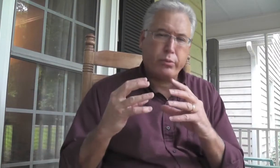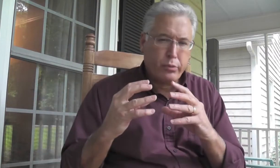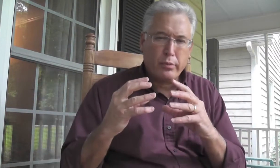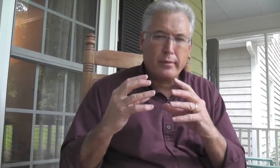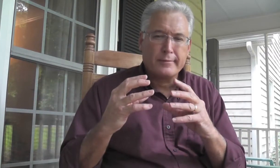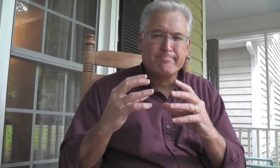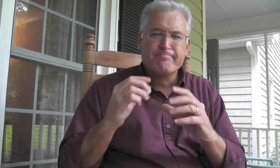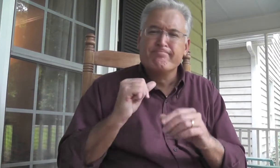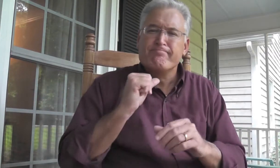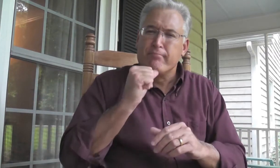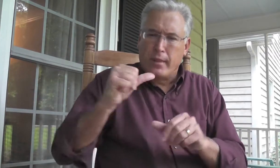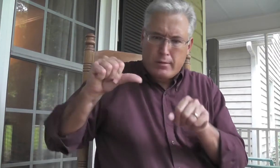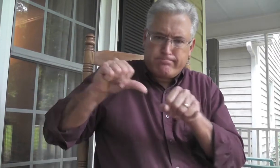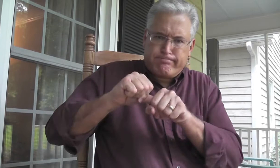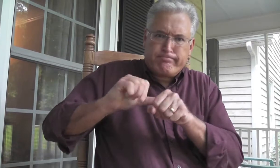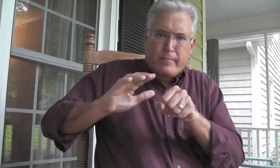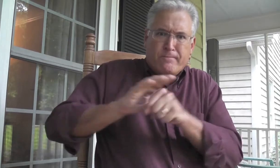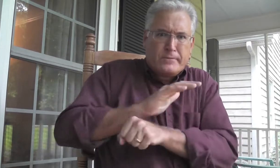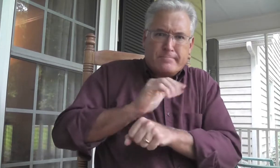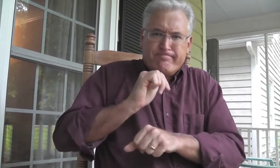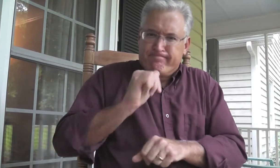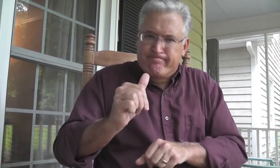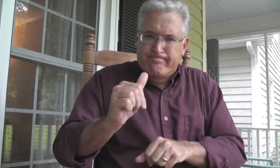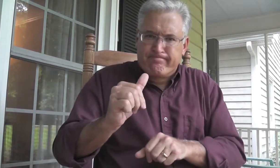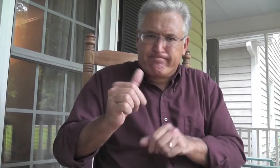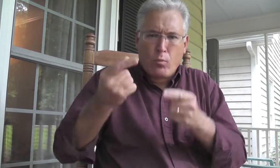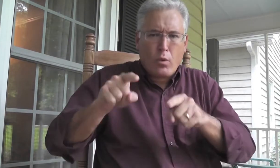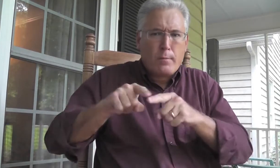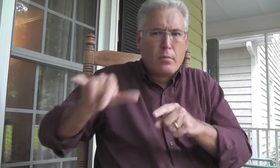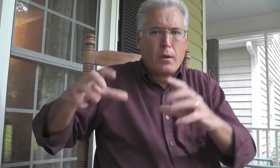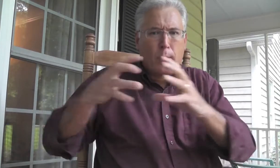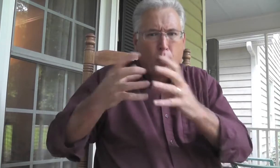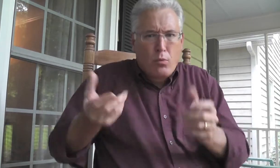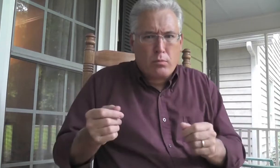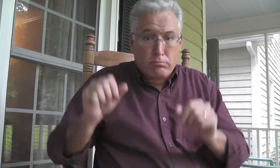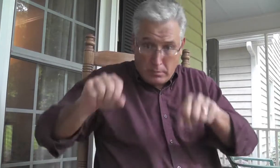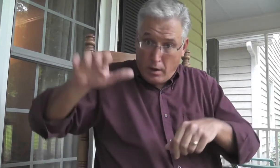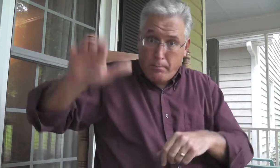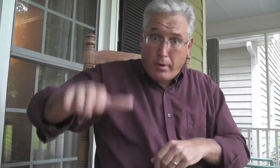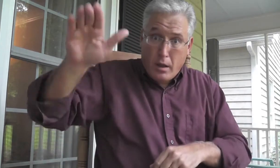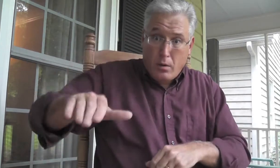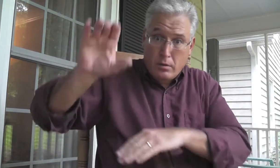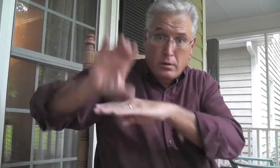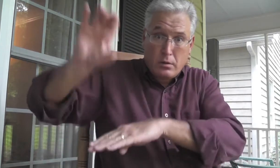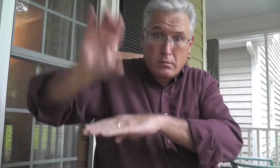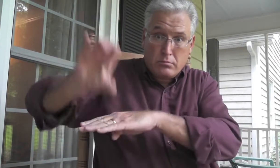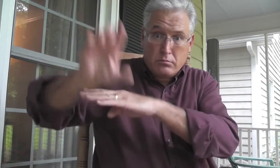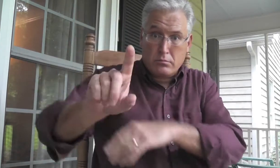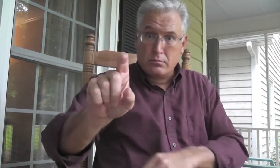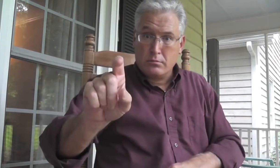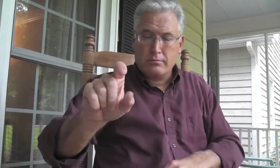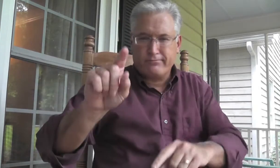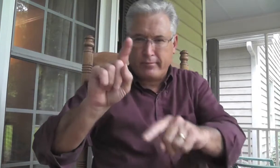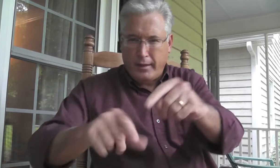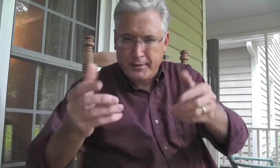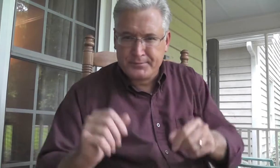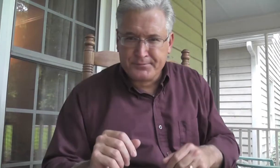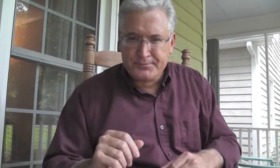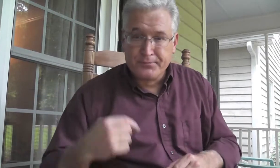ball that it gets deflated. Well, it doesn't have enough air in it. So, when you take the ball and you try to bounce it up and down, what's going to happen?